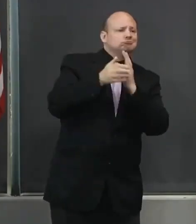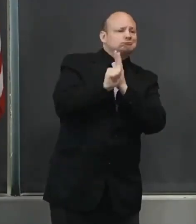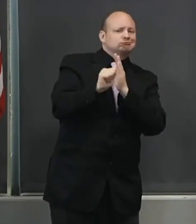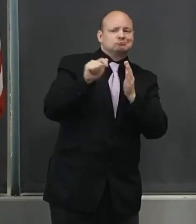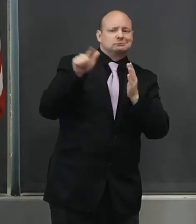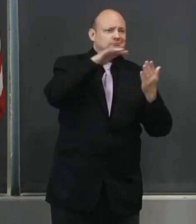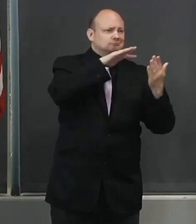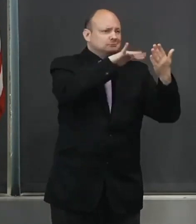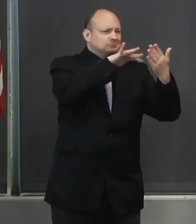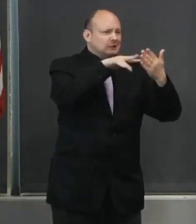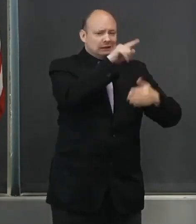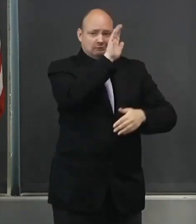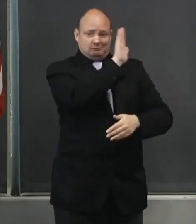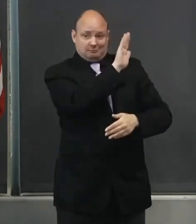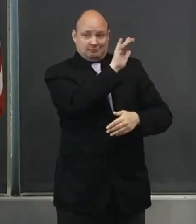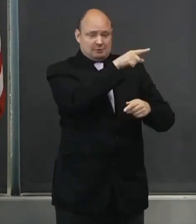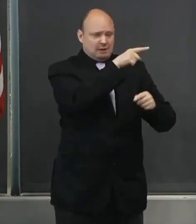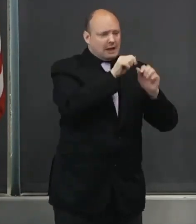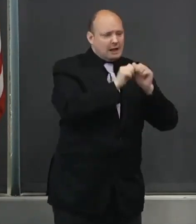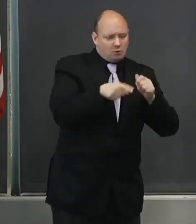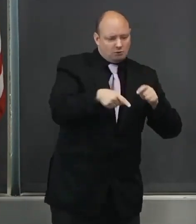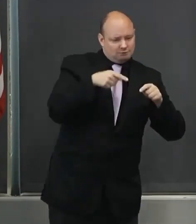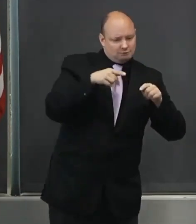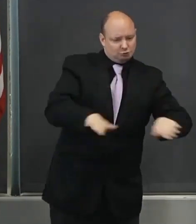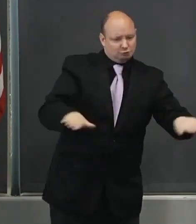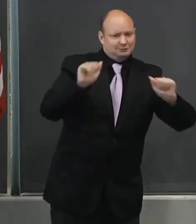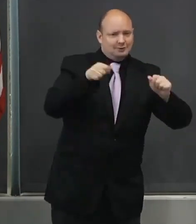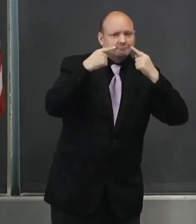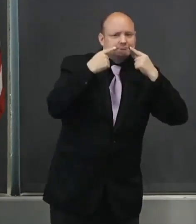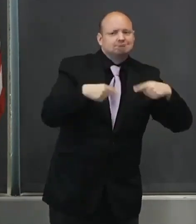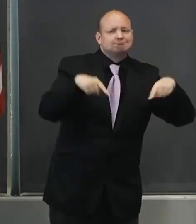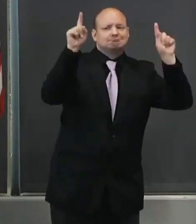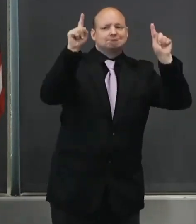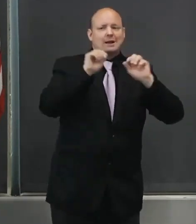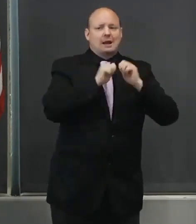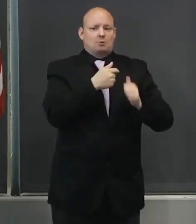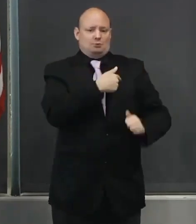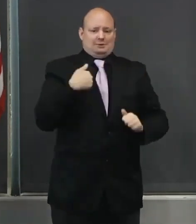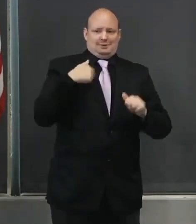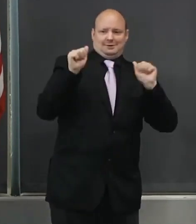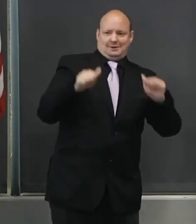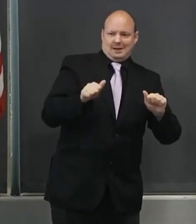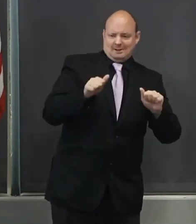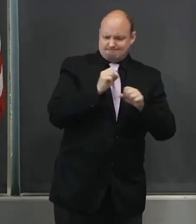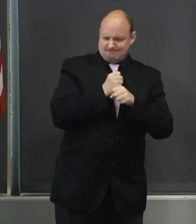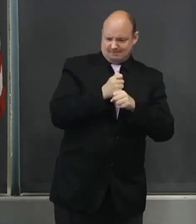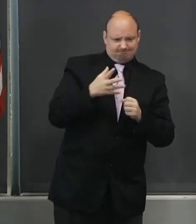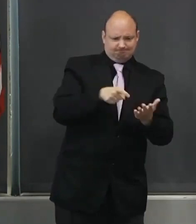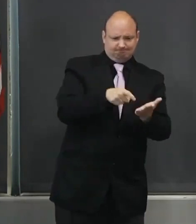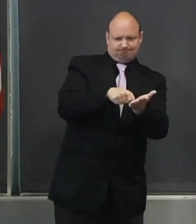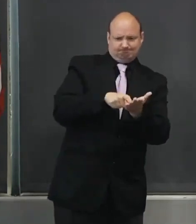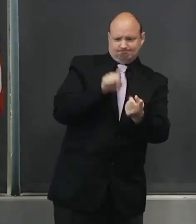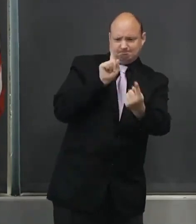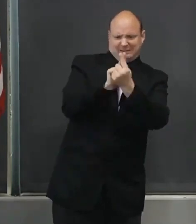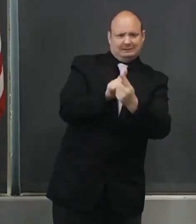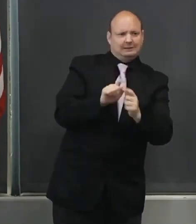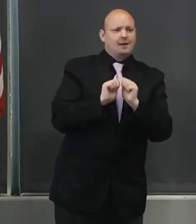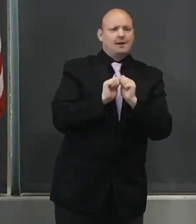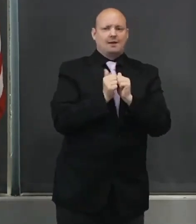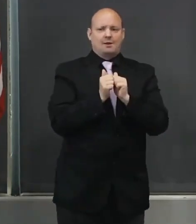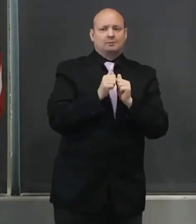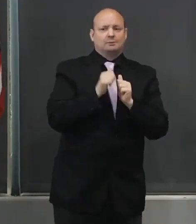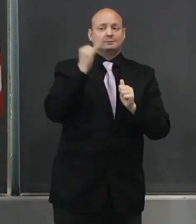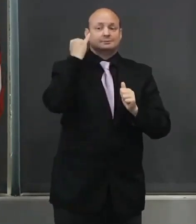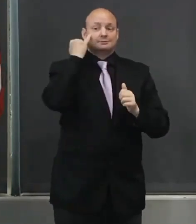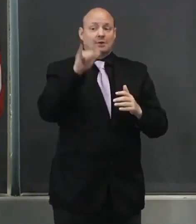A few notes on how we landed on these metrics. First, and as always, health and safety serve as our